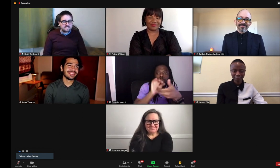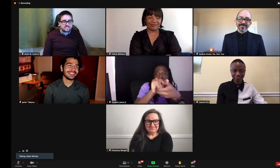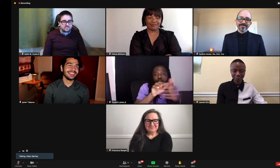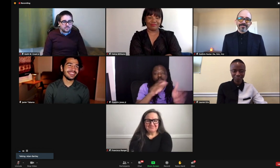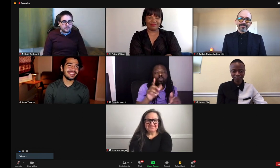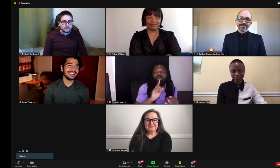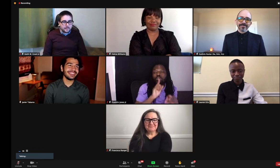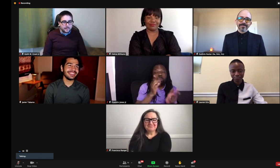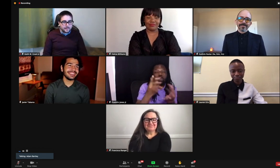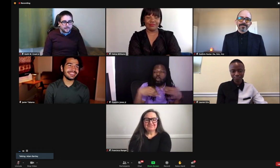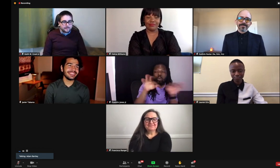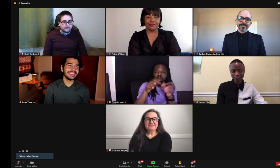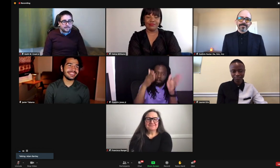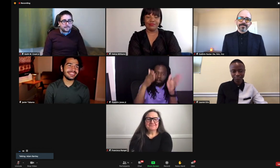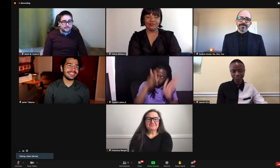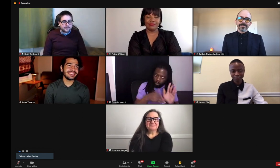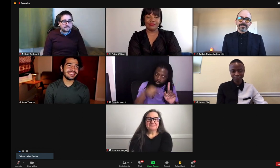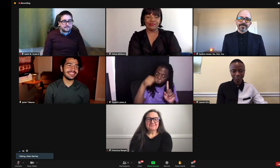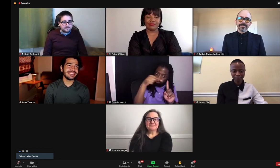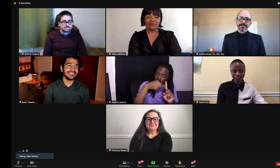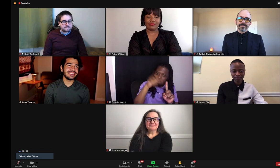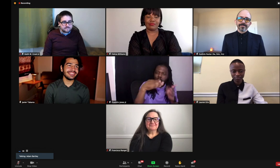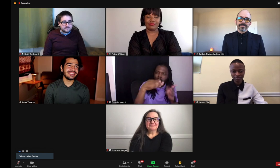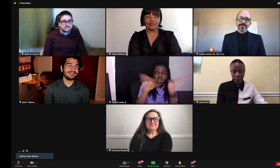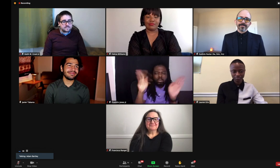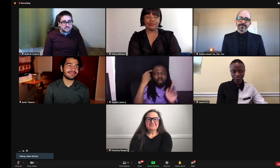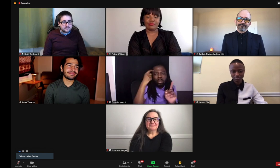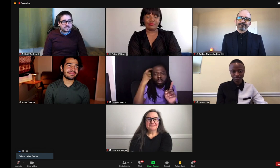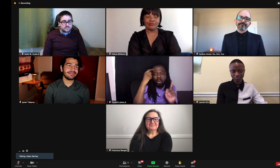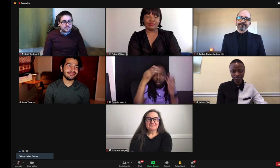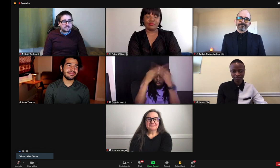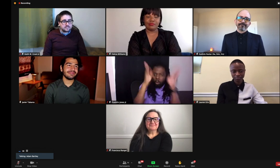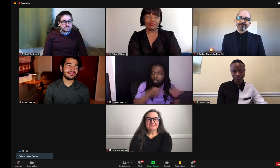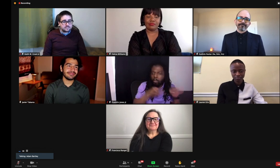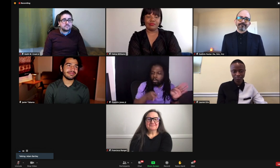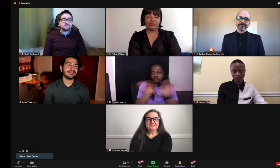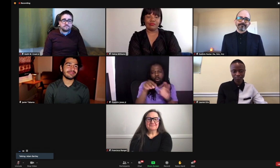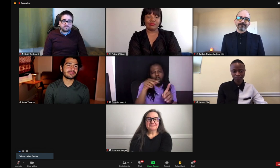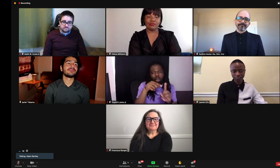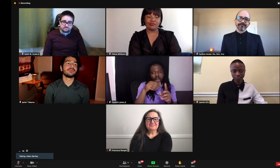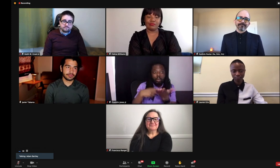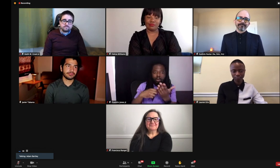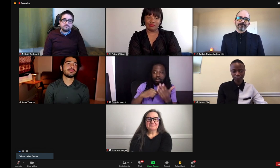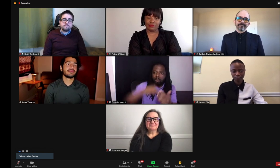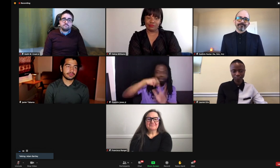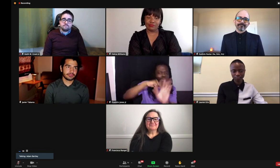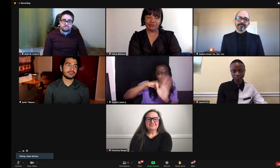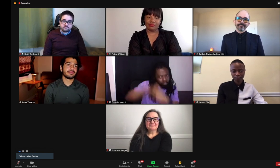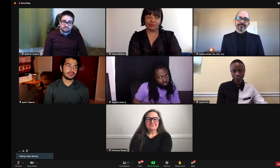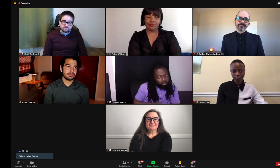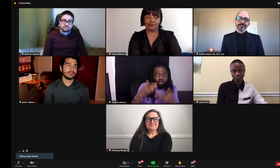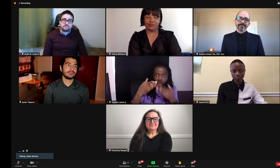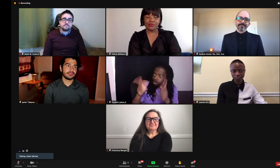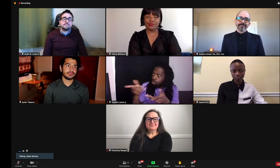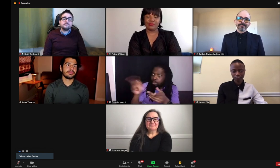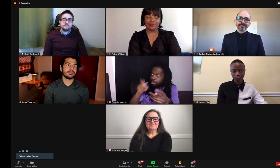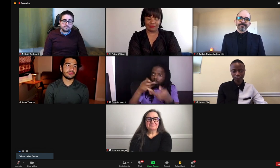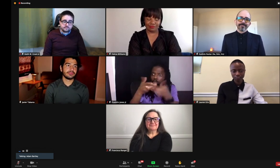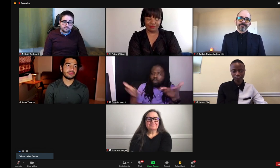So just a point of clarification, what's so important is really to have everybody open their minds, first of all, because you're going to